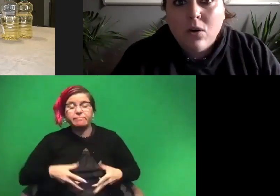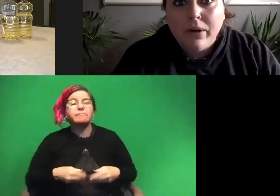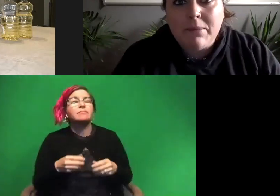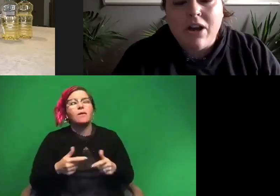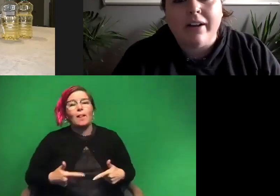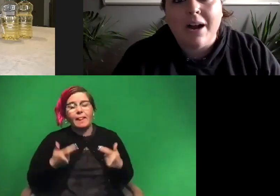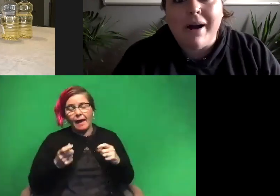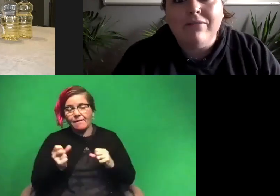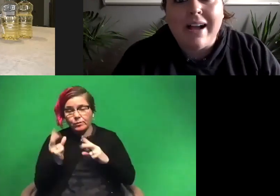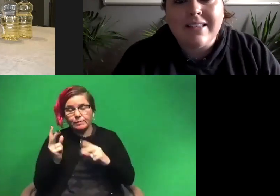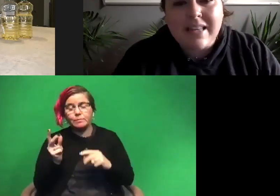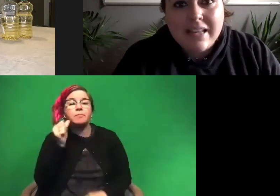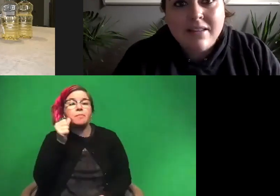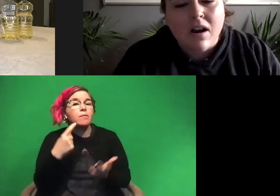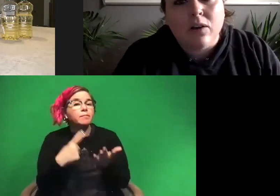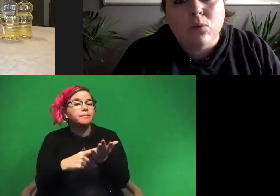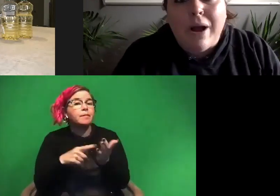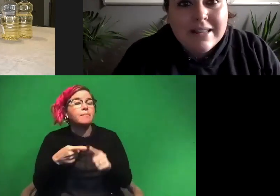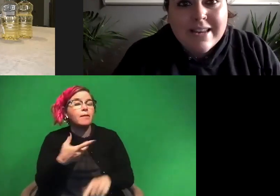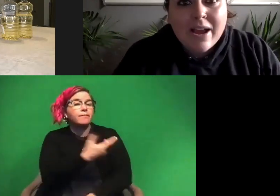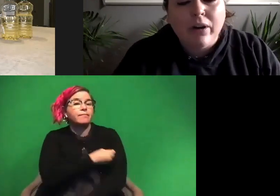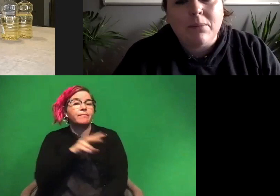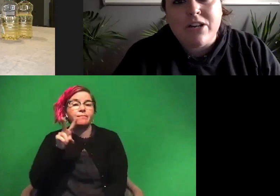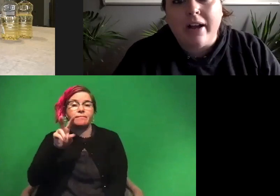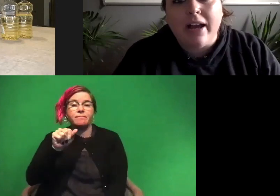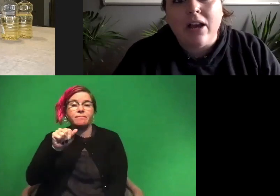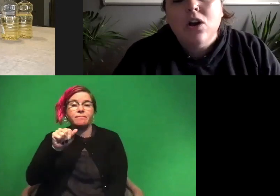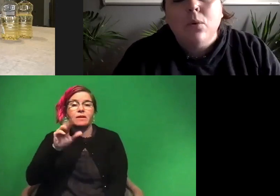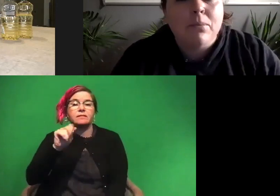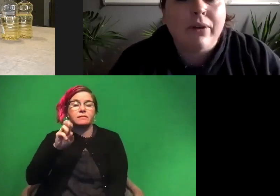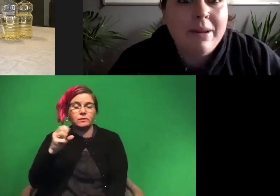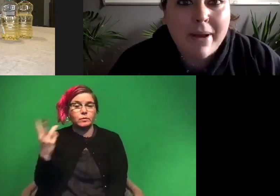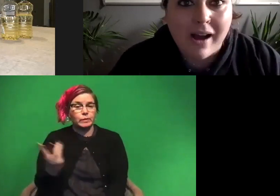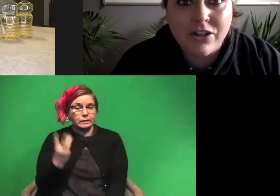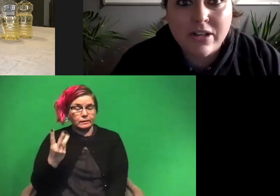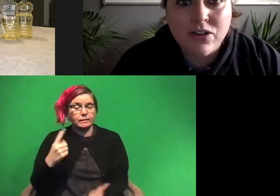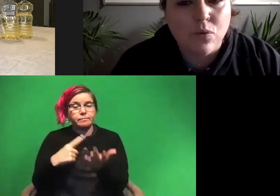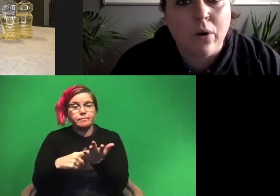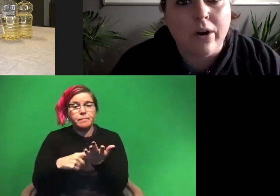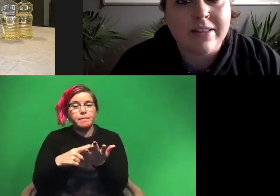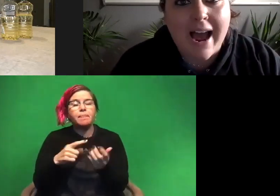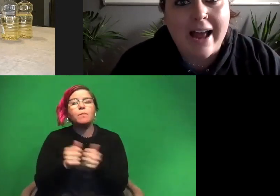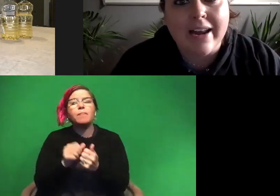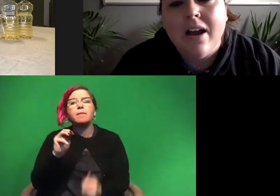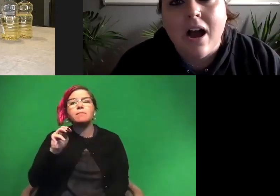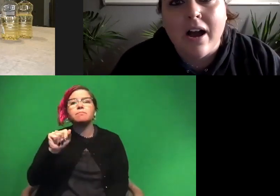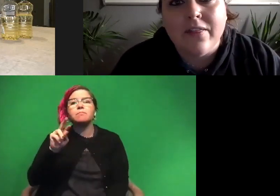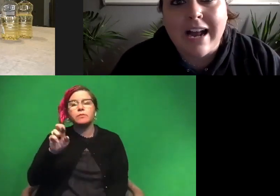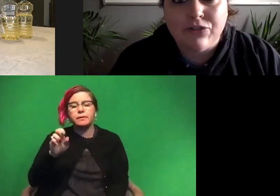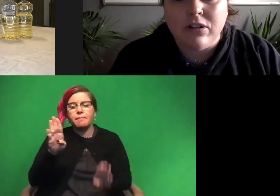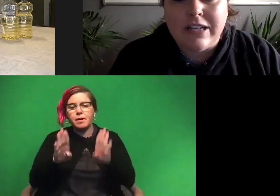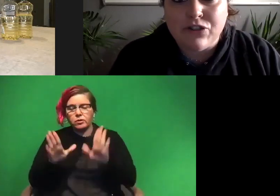Tomorrow we're going to be talking about vaccines. On Wednesday we're going to be talking with a marine biologist who works at